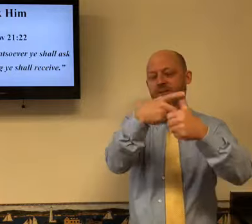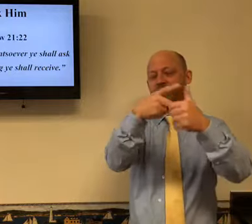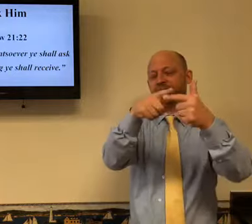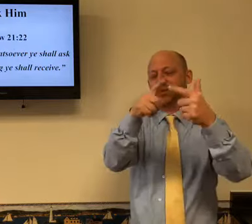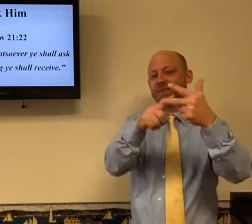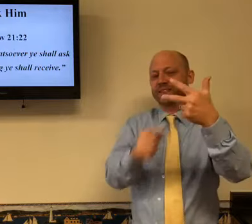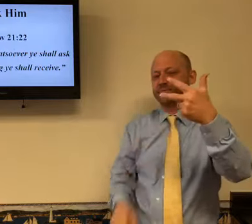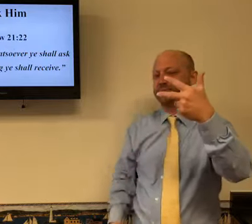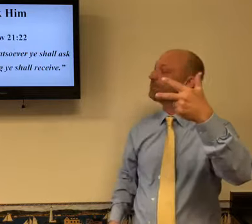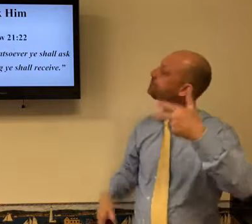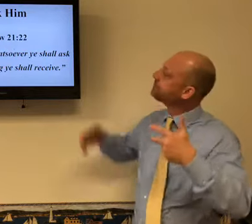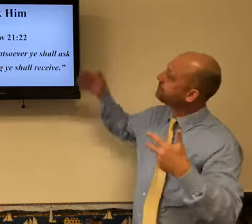I want to challenge you.